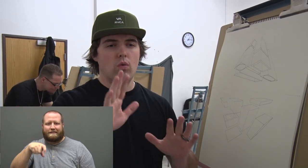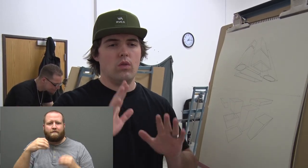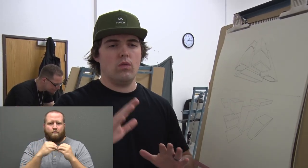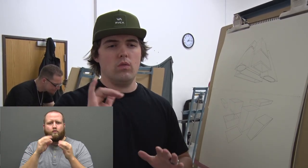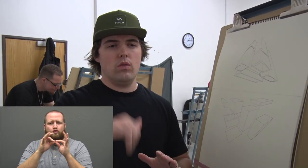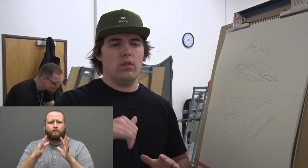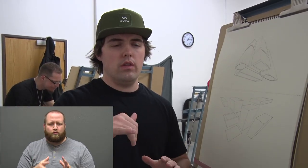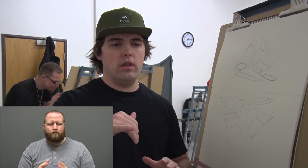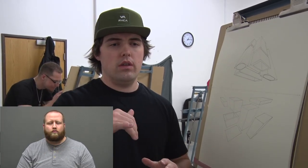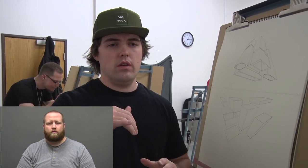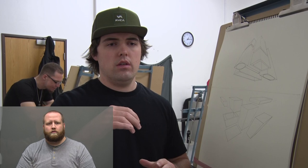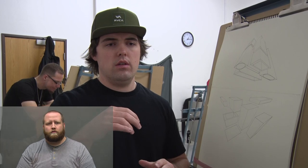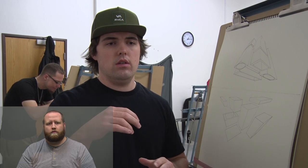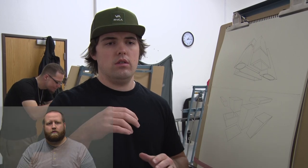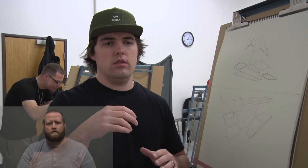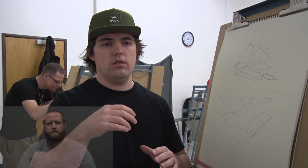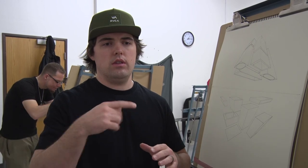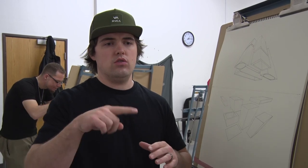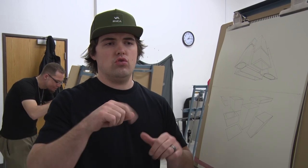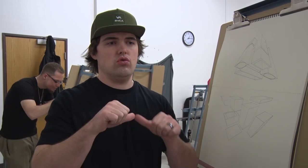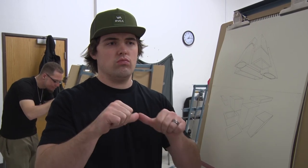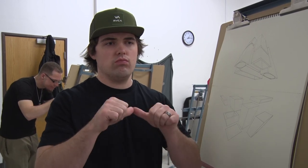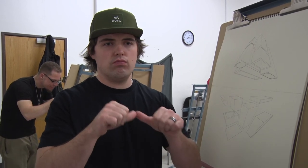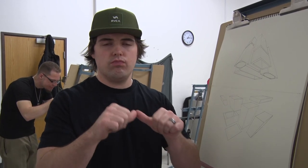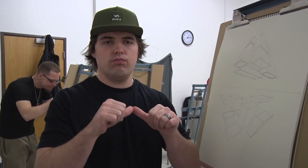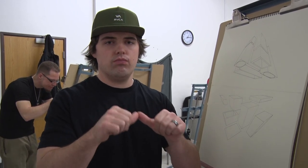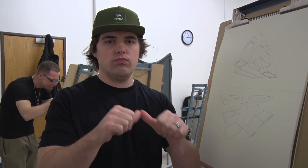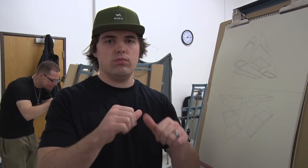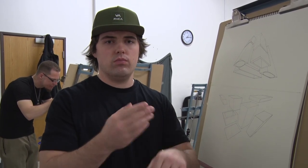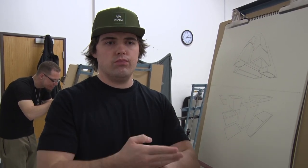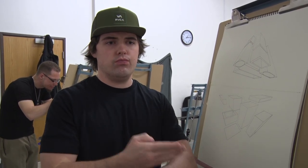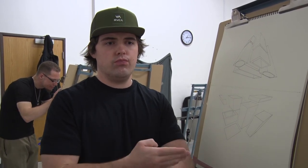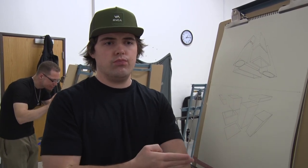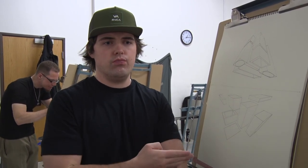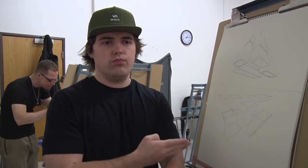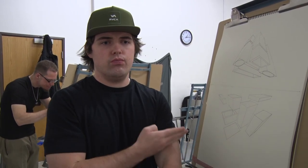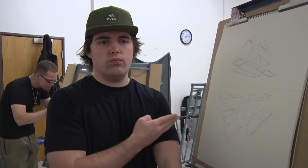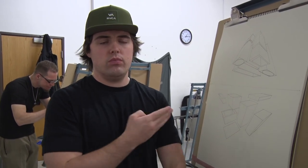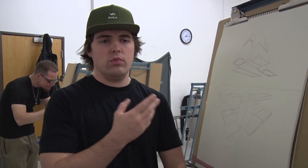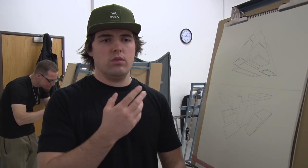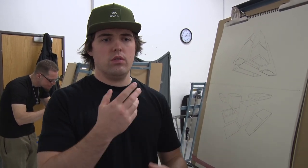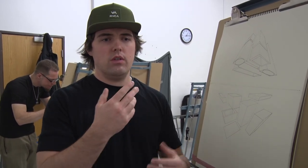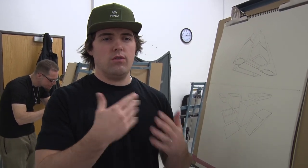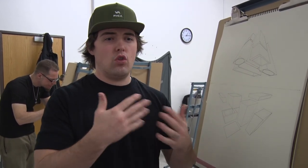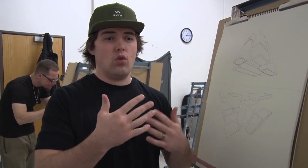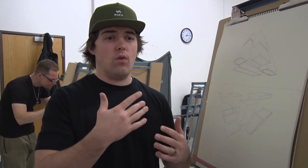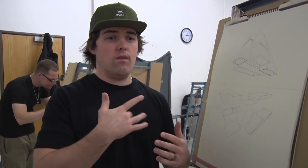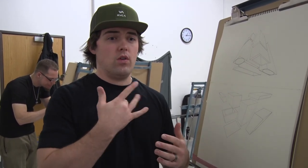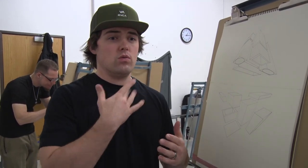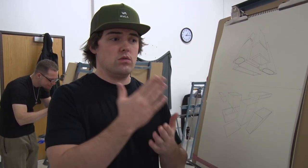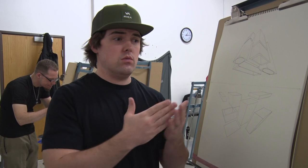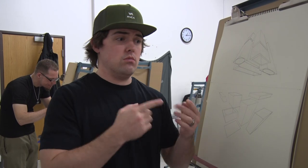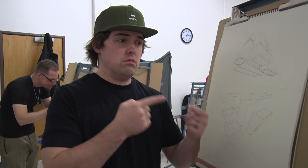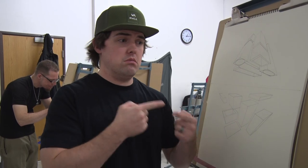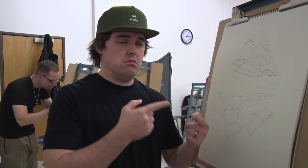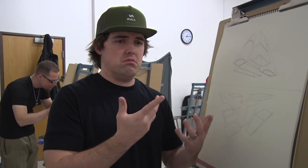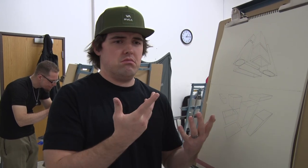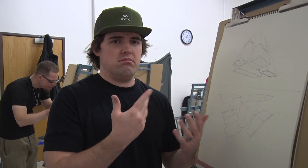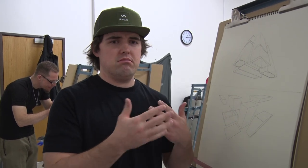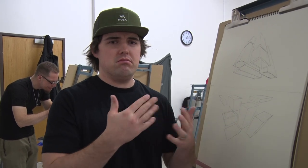I think it's really wonderful that the interpreters and just the situation